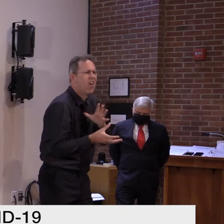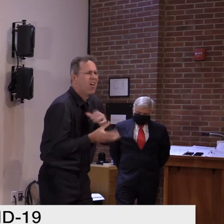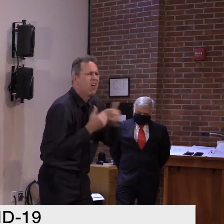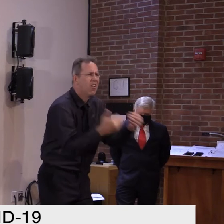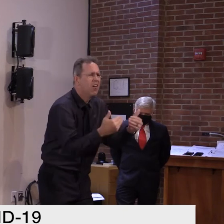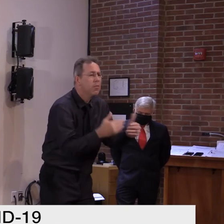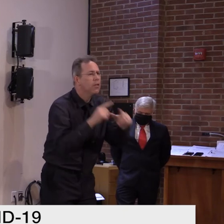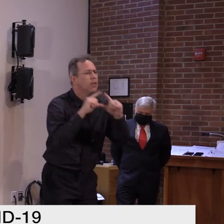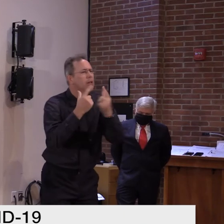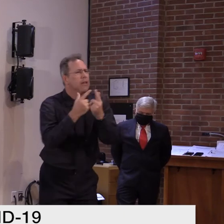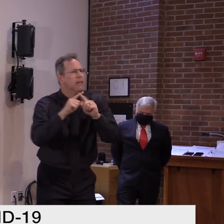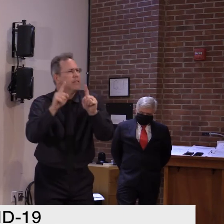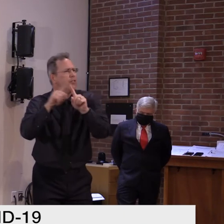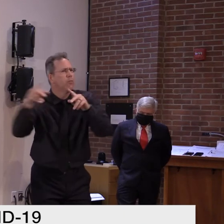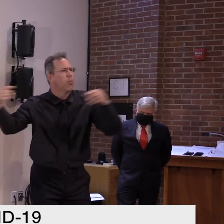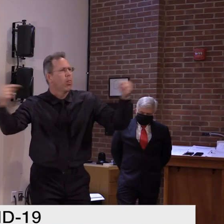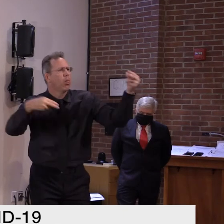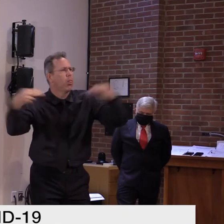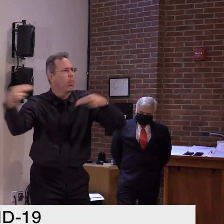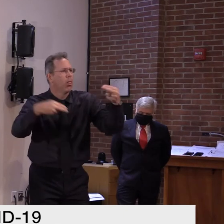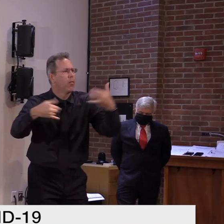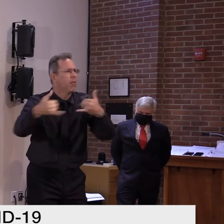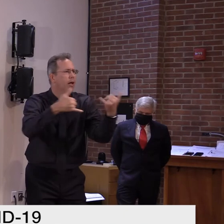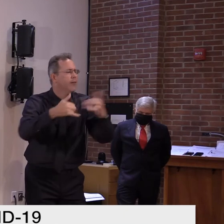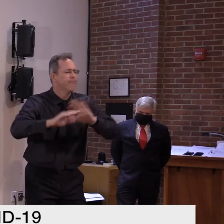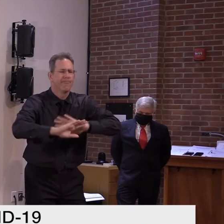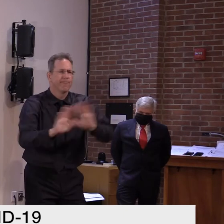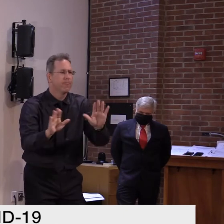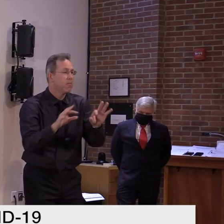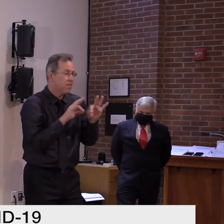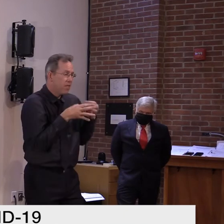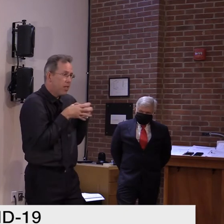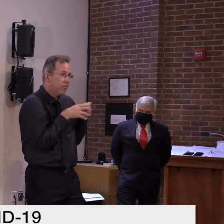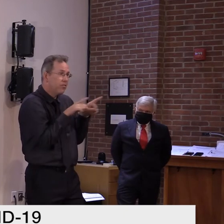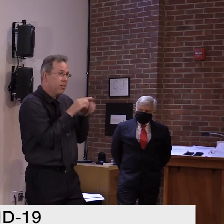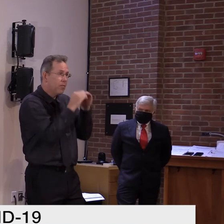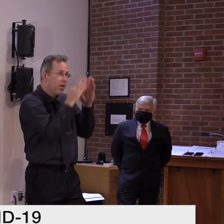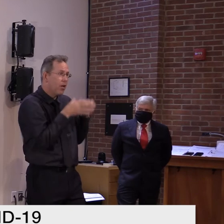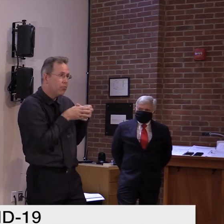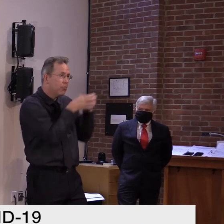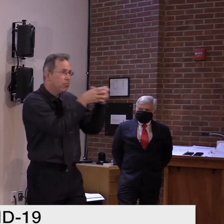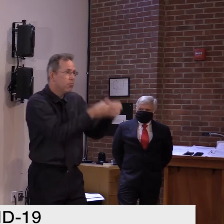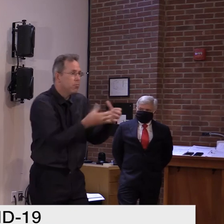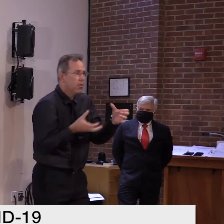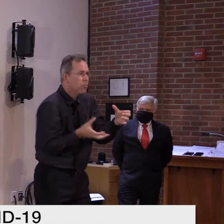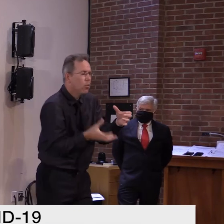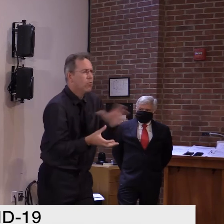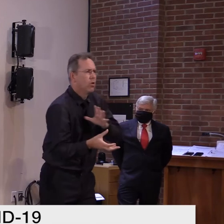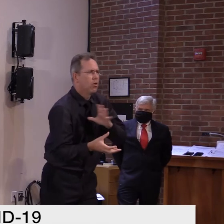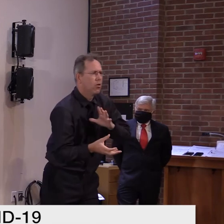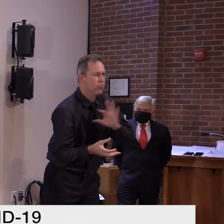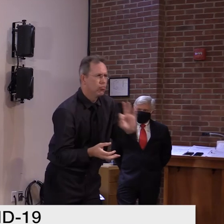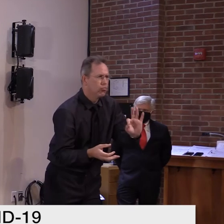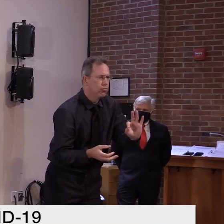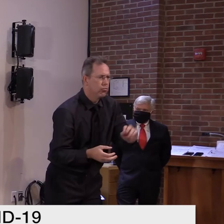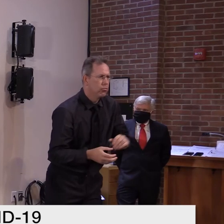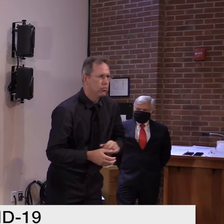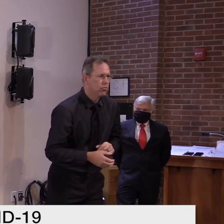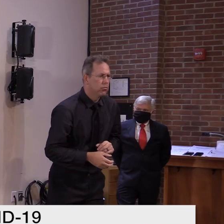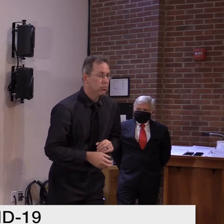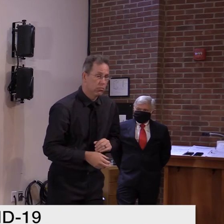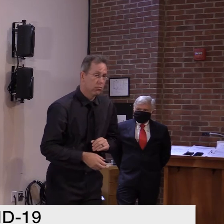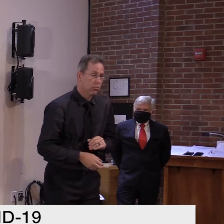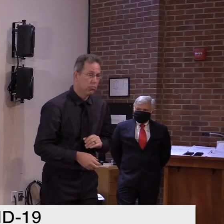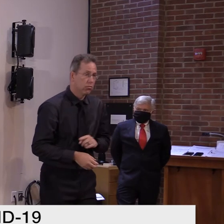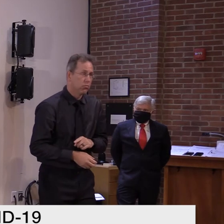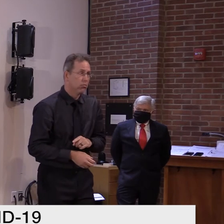all of a sudden you had to open up all these surge sites? Do you have to redirect that money, or is that money already set aside for the surge sites? No,